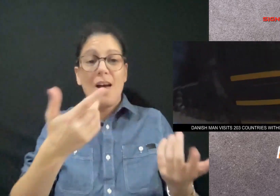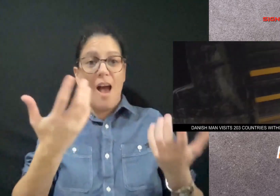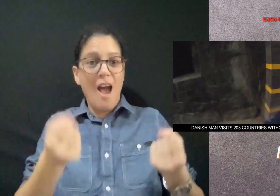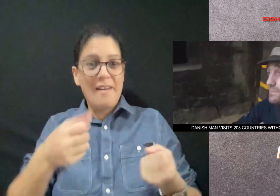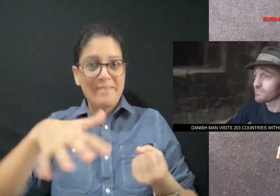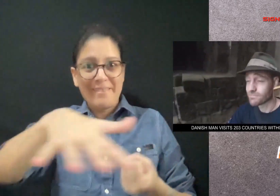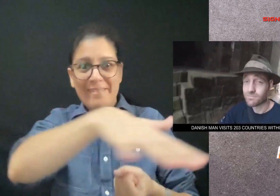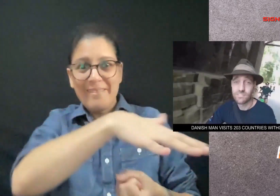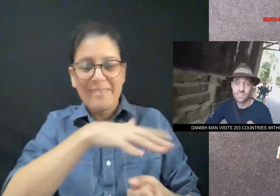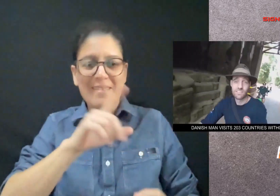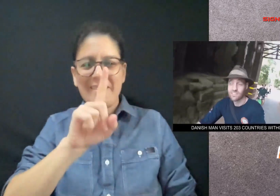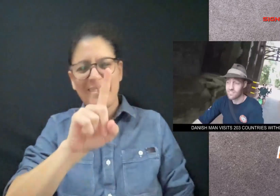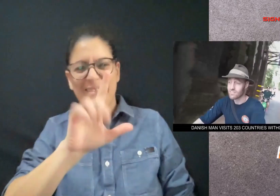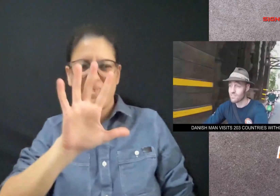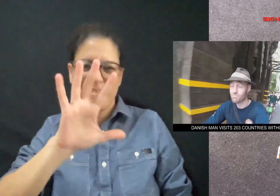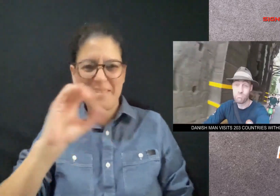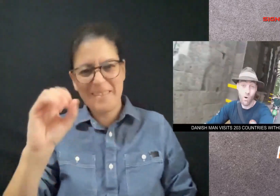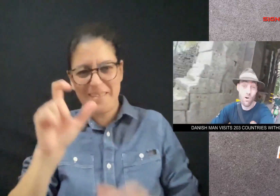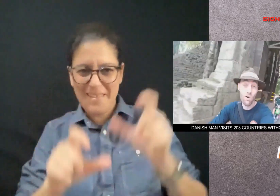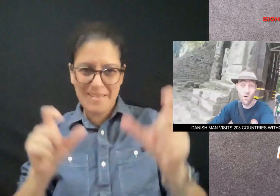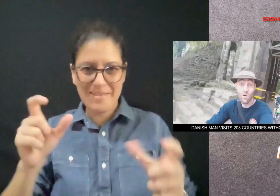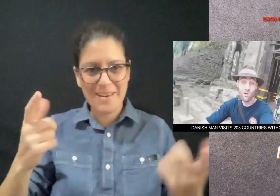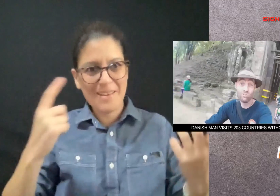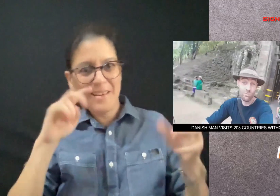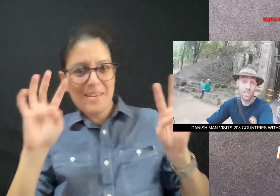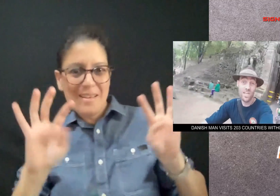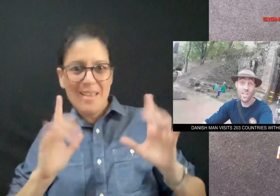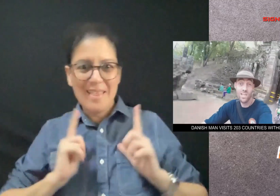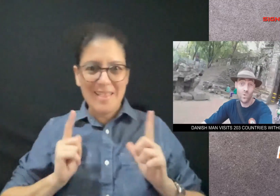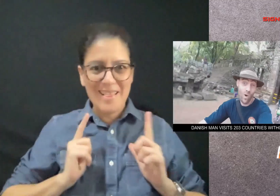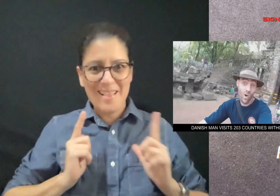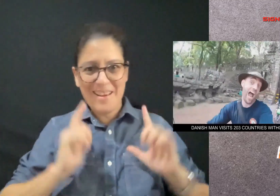there were about 150 people waiting and cheering for him